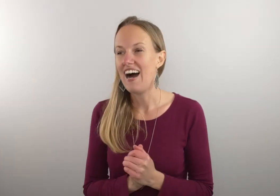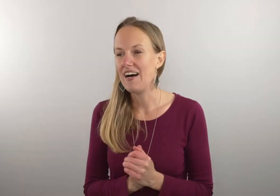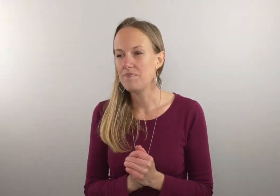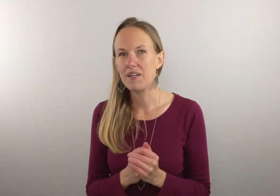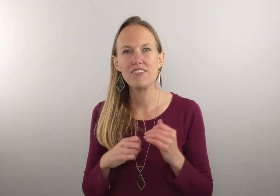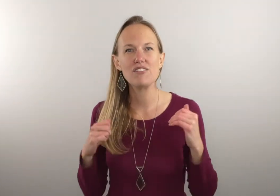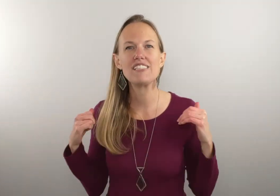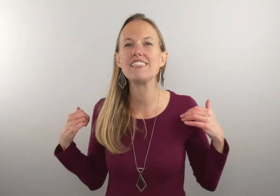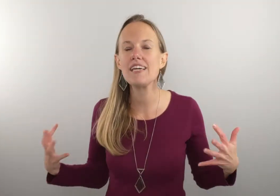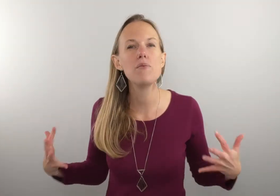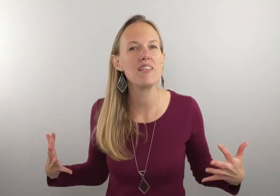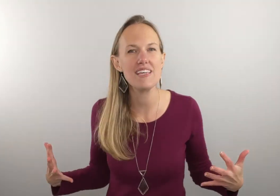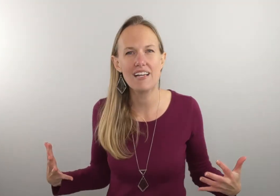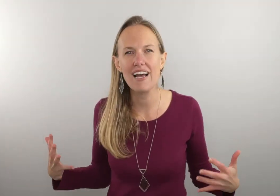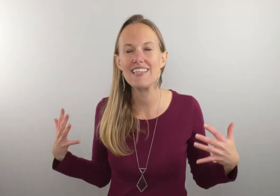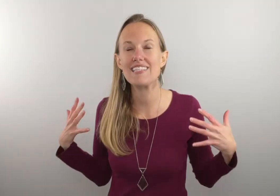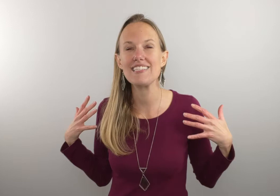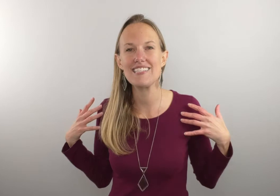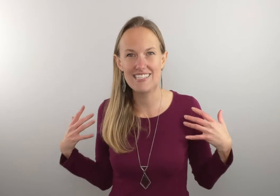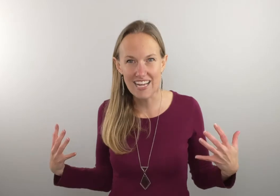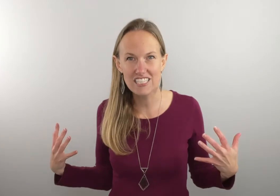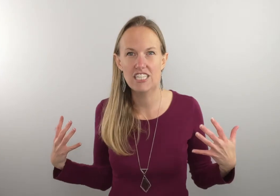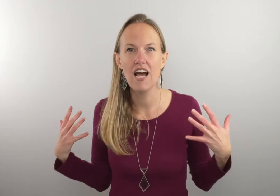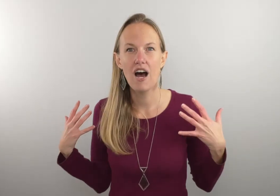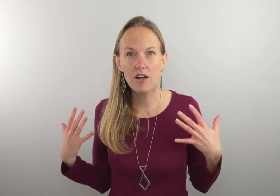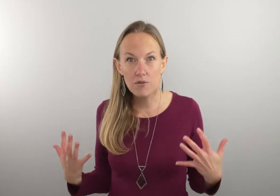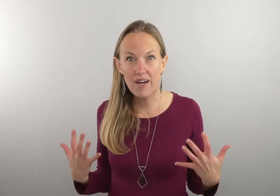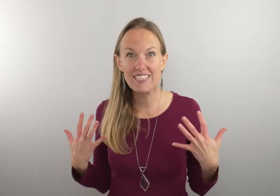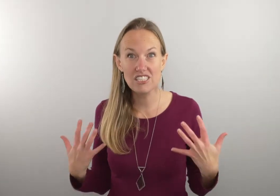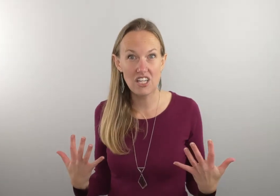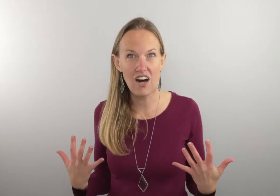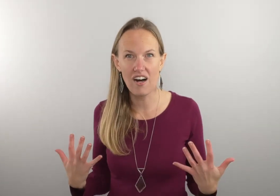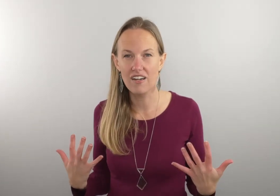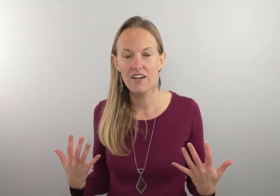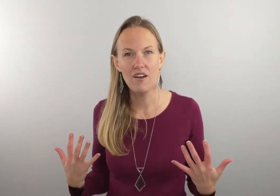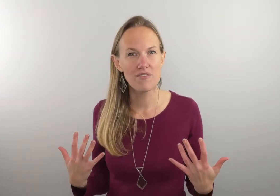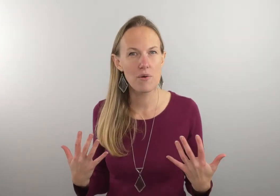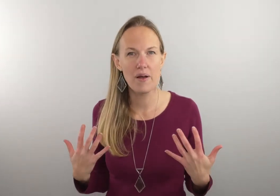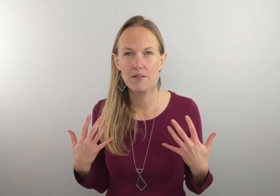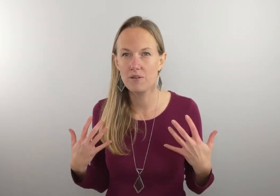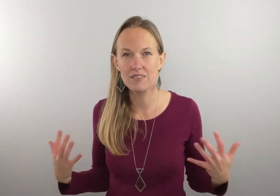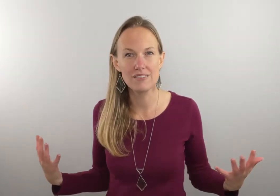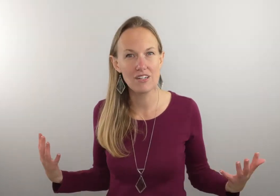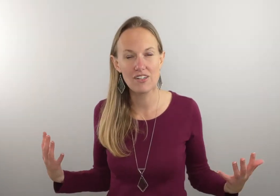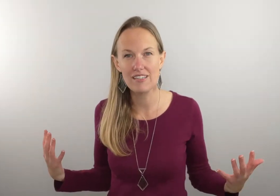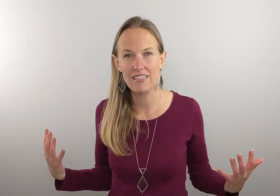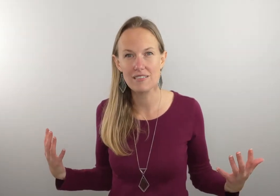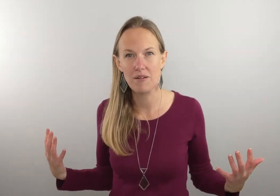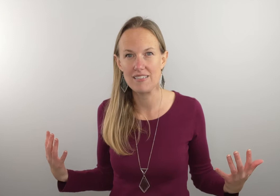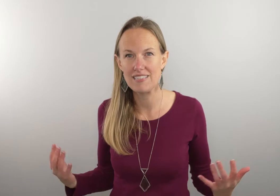but if you stick with it I think this is such a great song for what the world is currently experiencing.